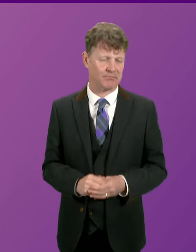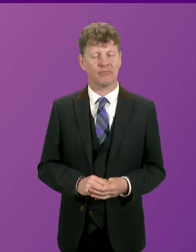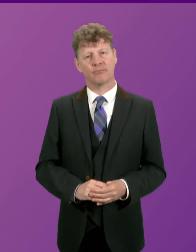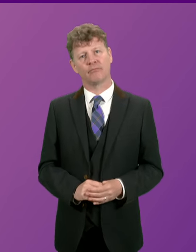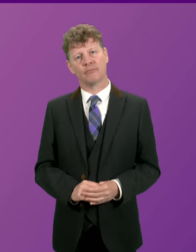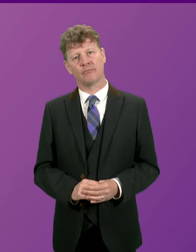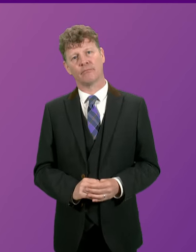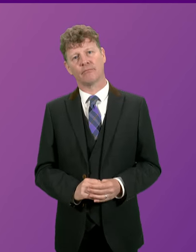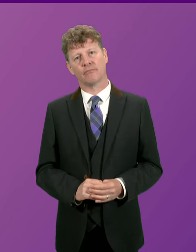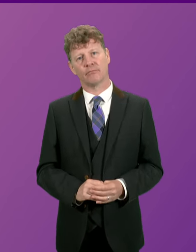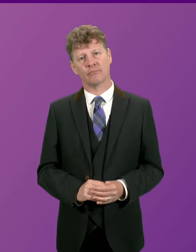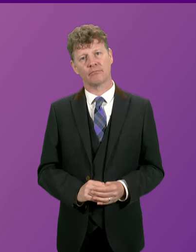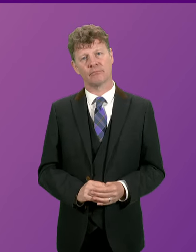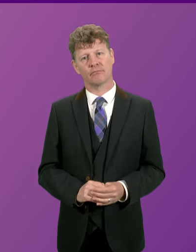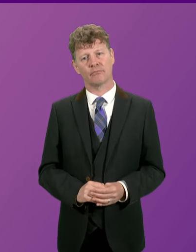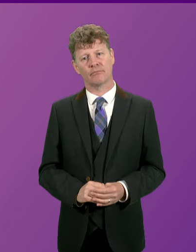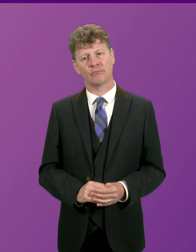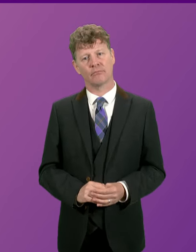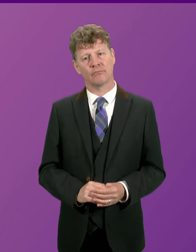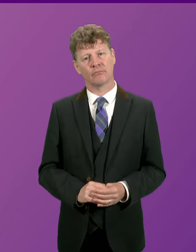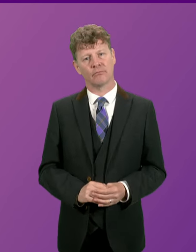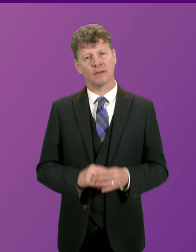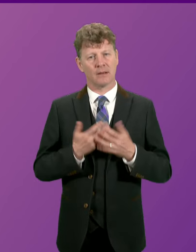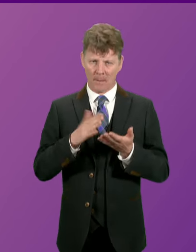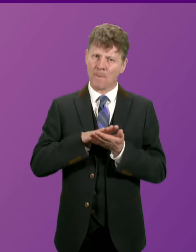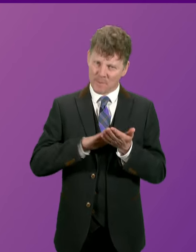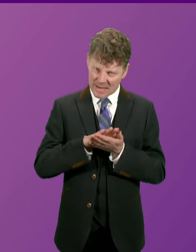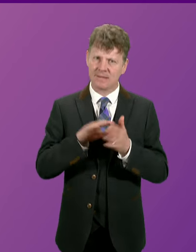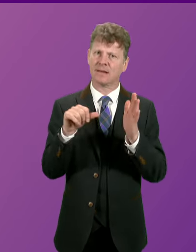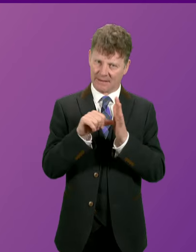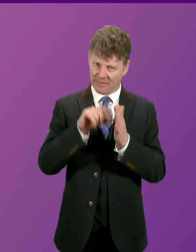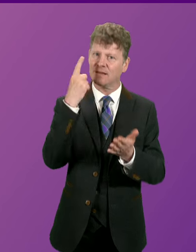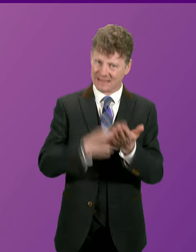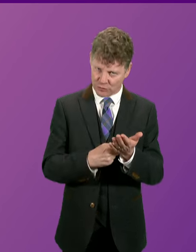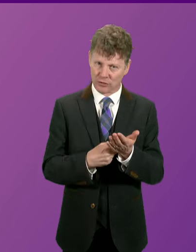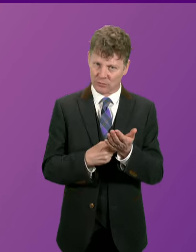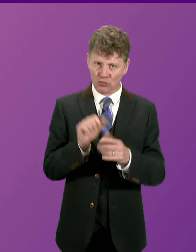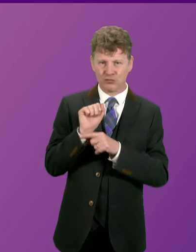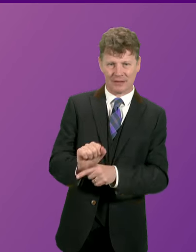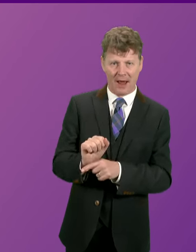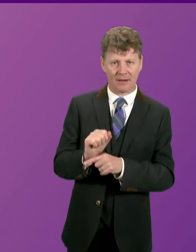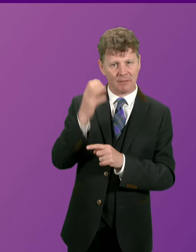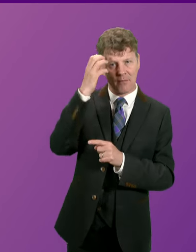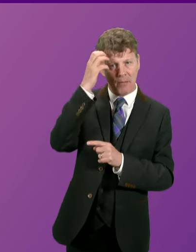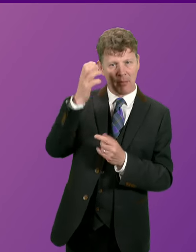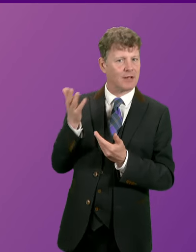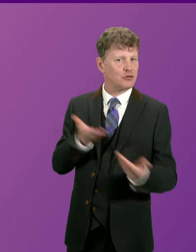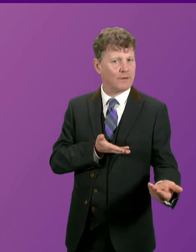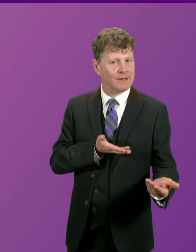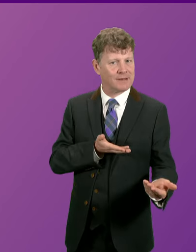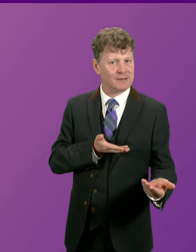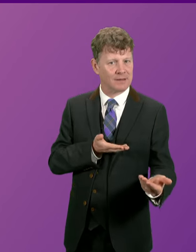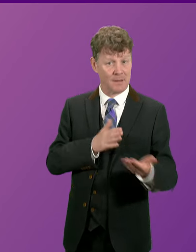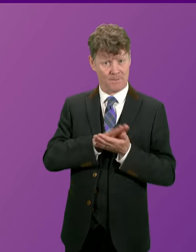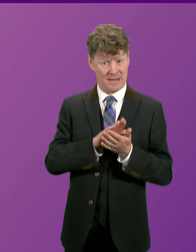has involved taking difficult decisions to protect our public services. That's resulted in the